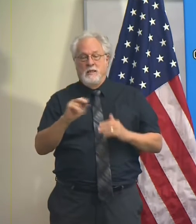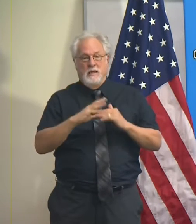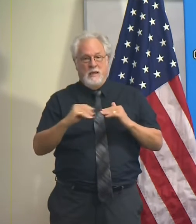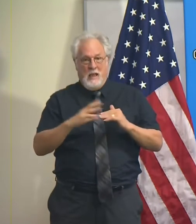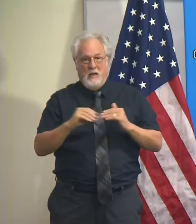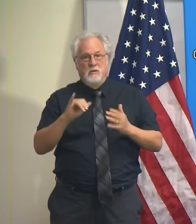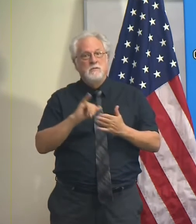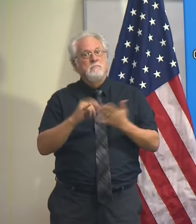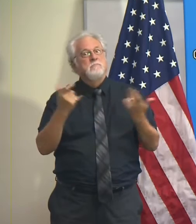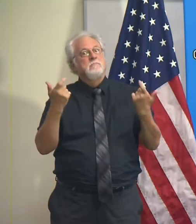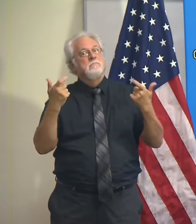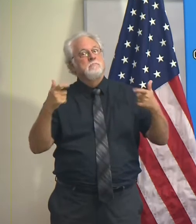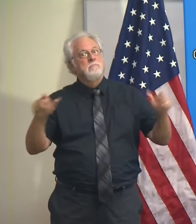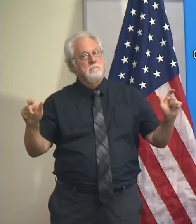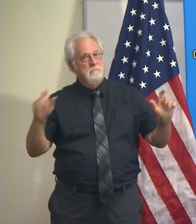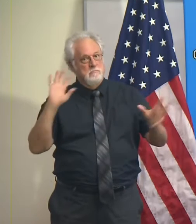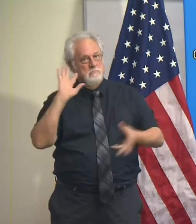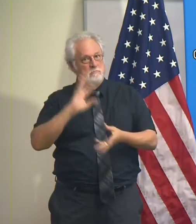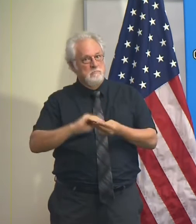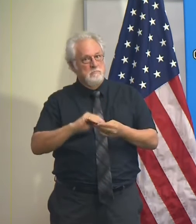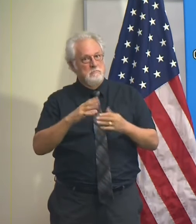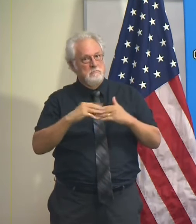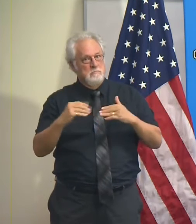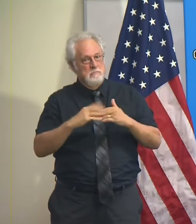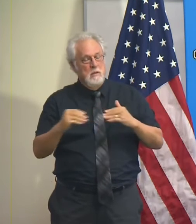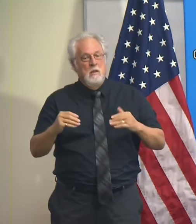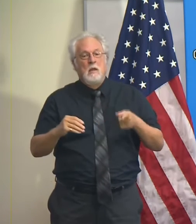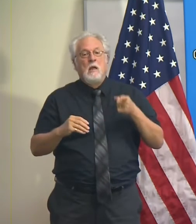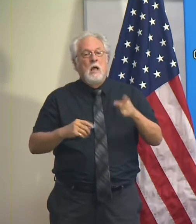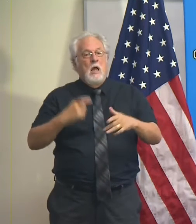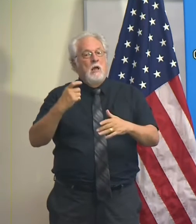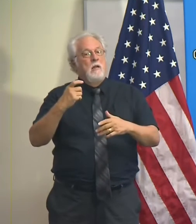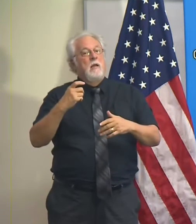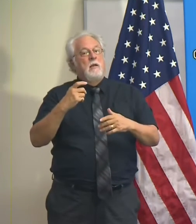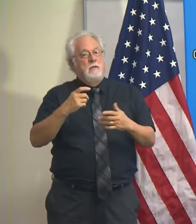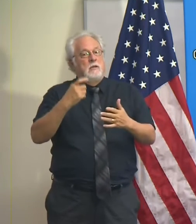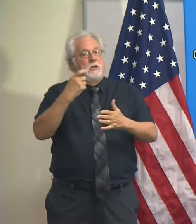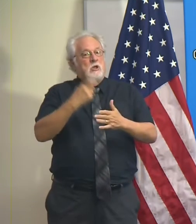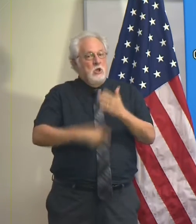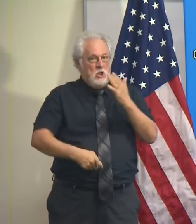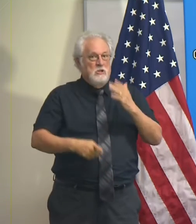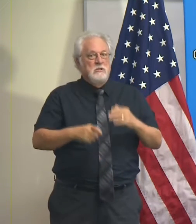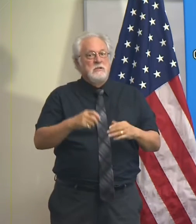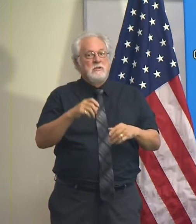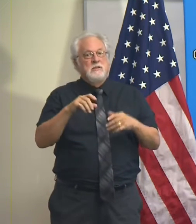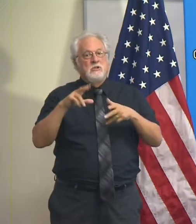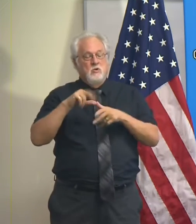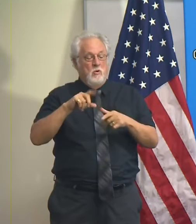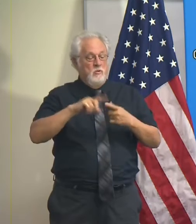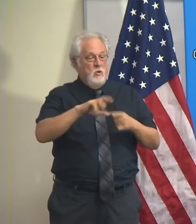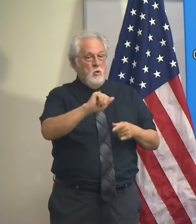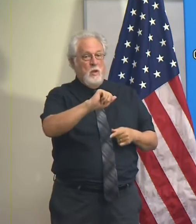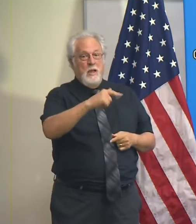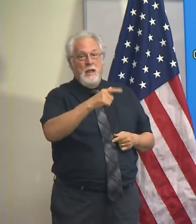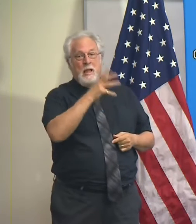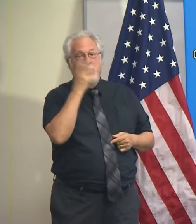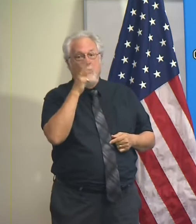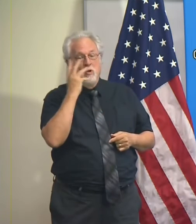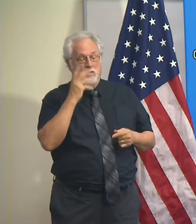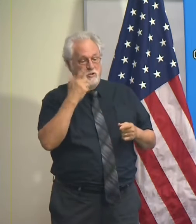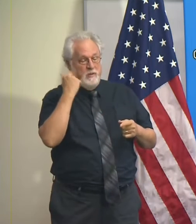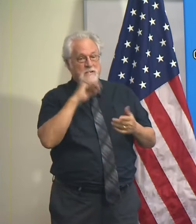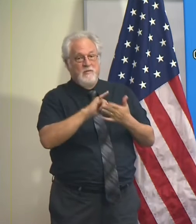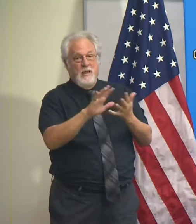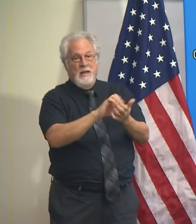That is a significant total. This is one of the costly storms to agriculture that we have had as a result of that